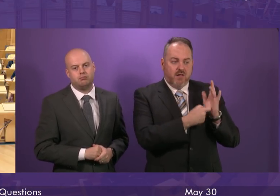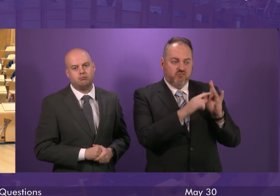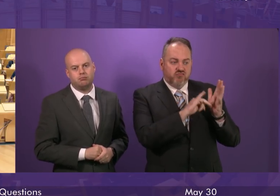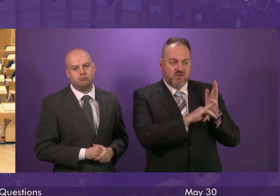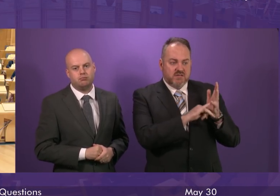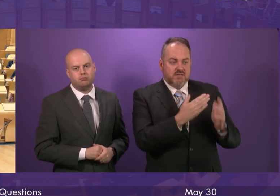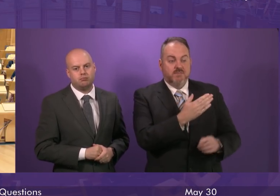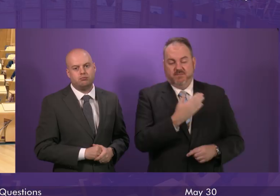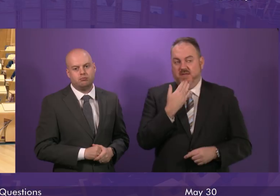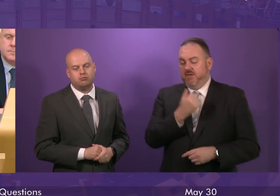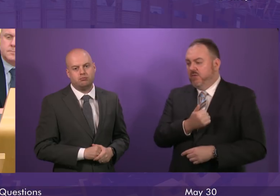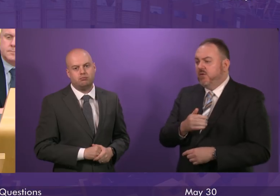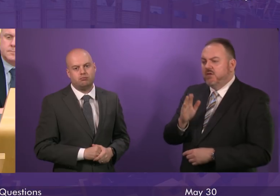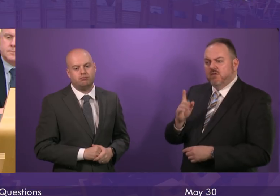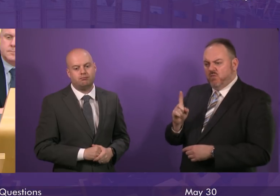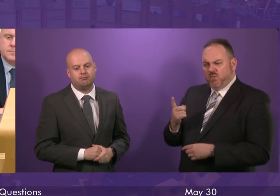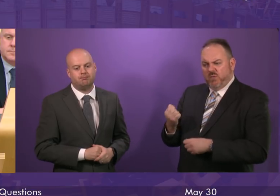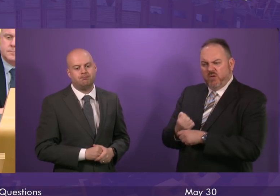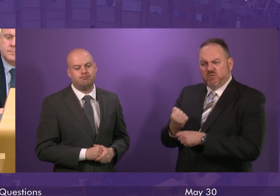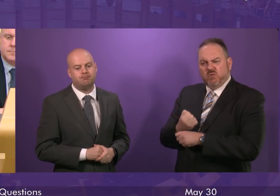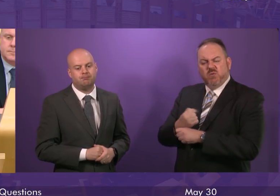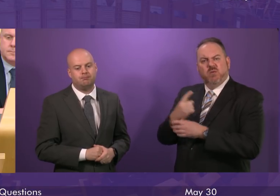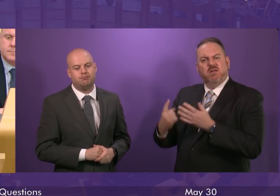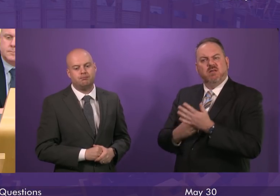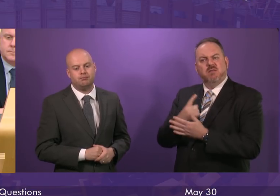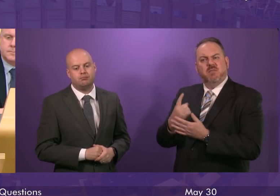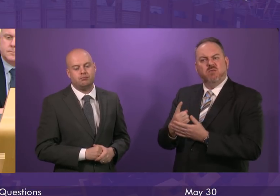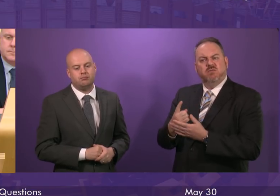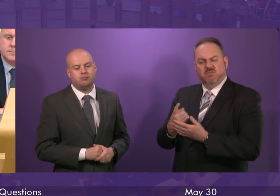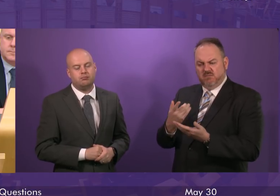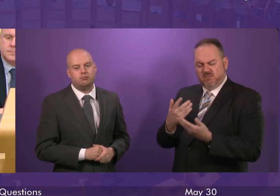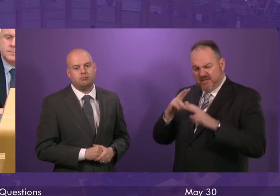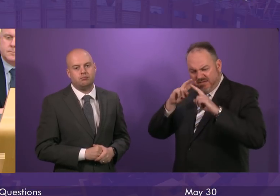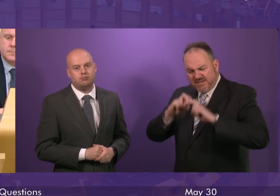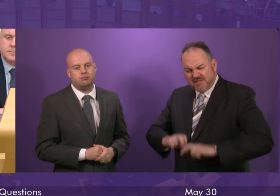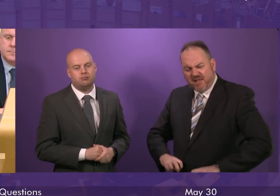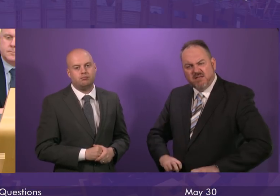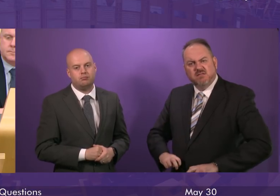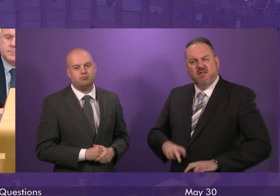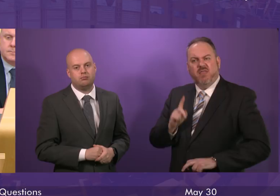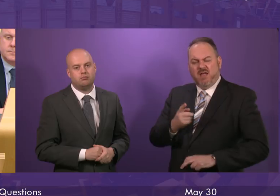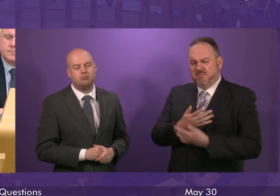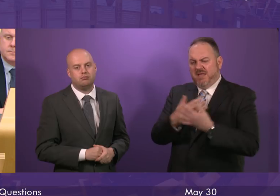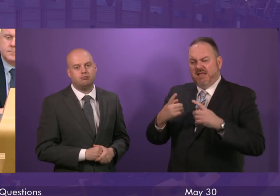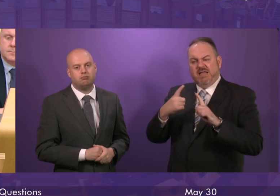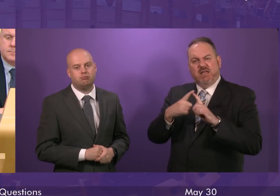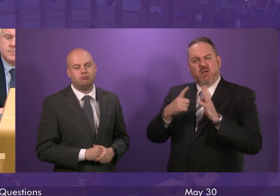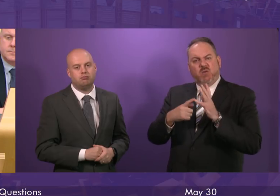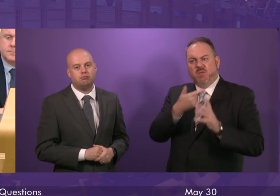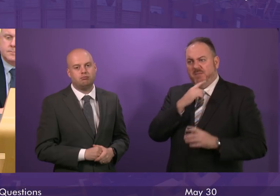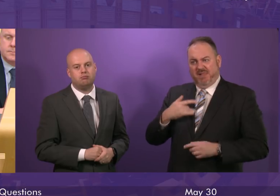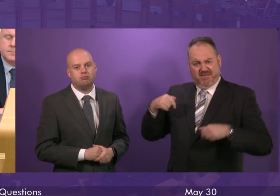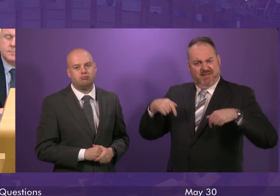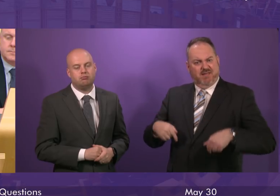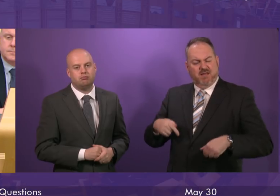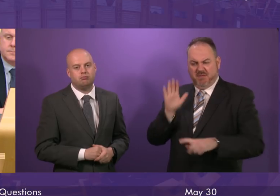ask the first minister what action the Scottish government is taking to investigate the disenfranchisement of EU nationals who